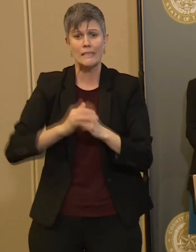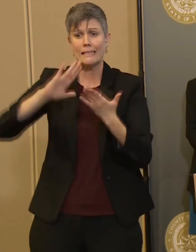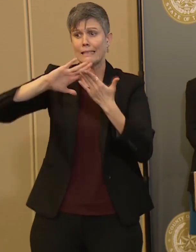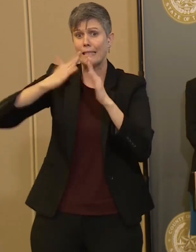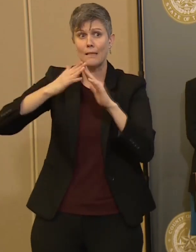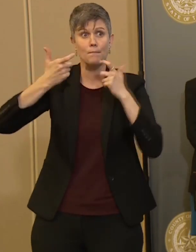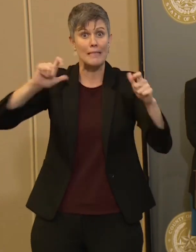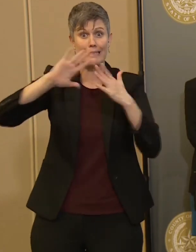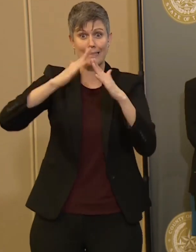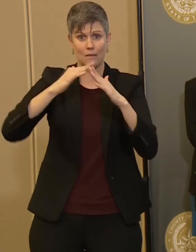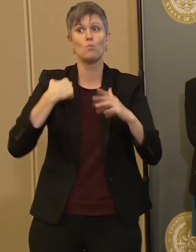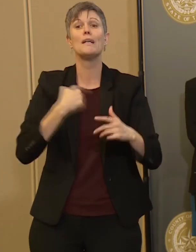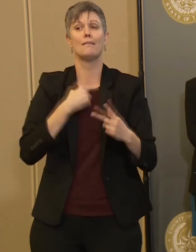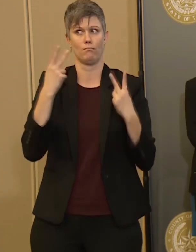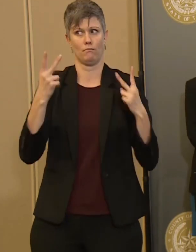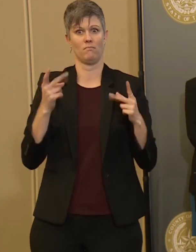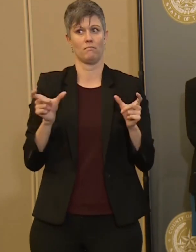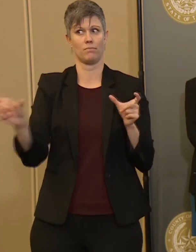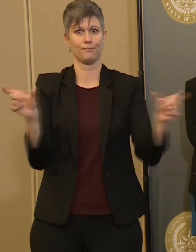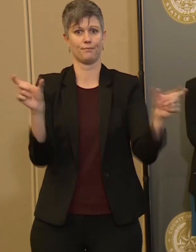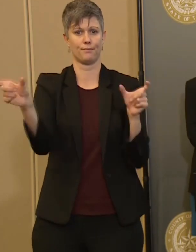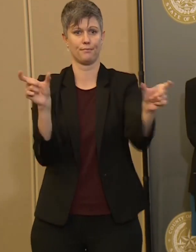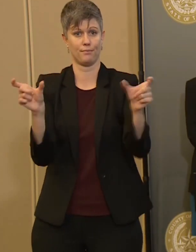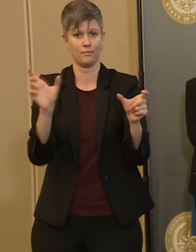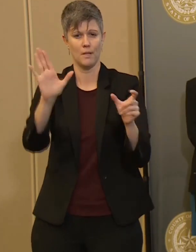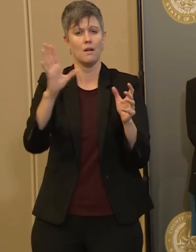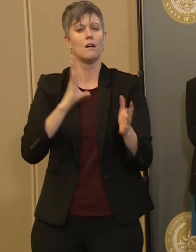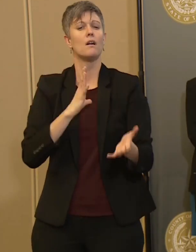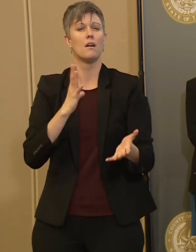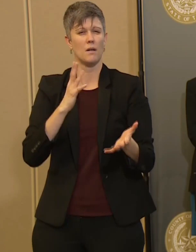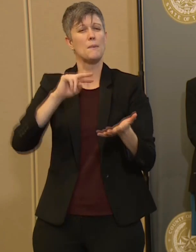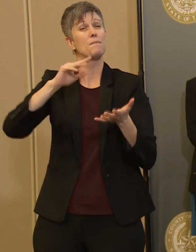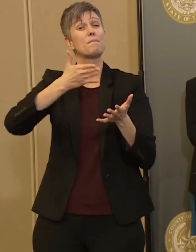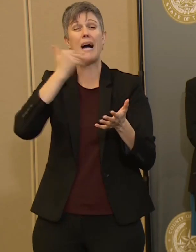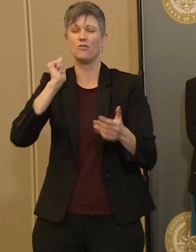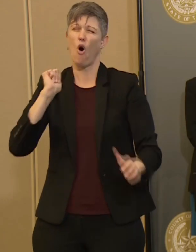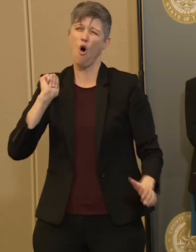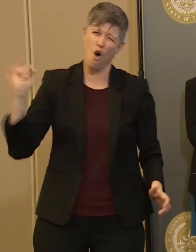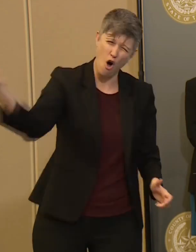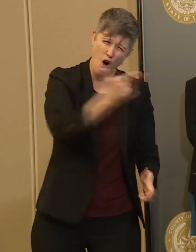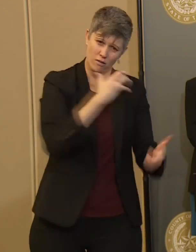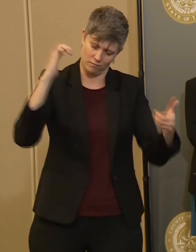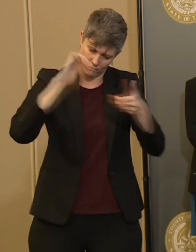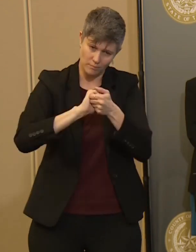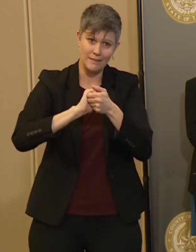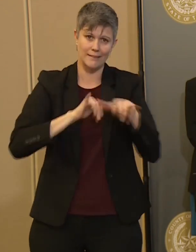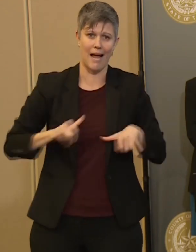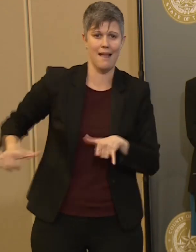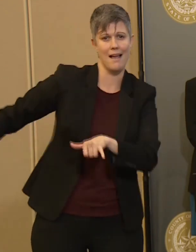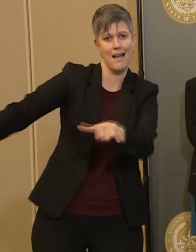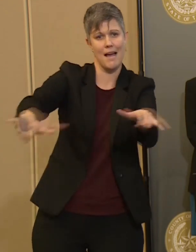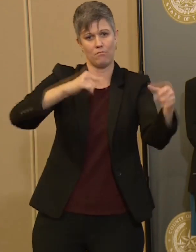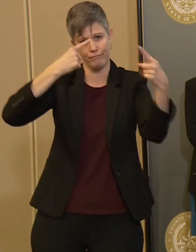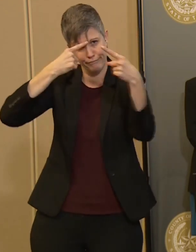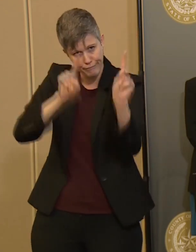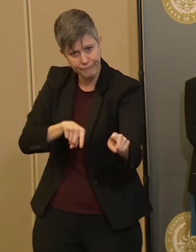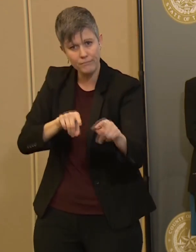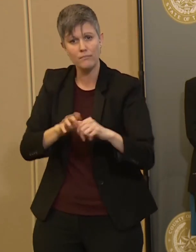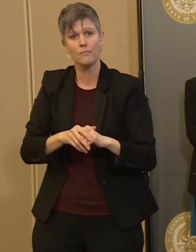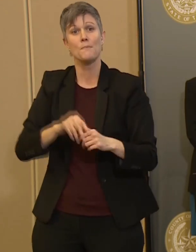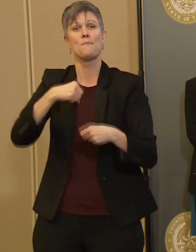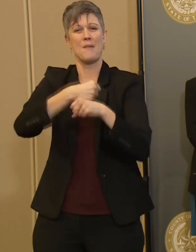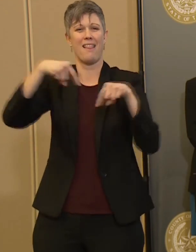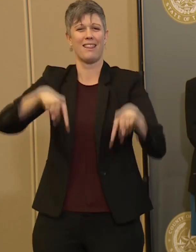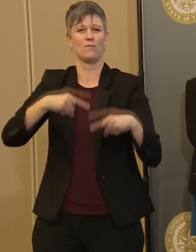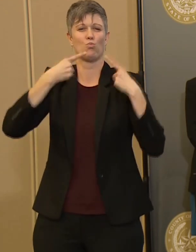around the state because it's going to take all of us, all of us doing this together for it to be able to work. Now,